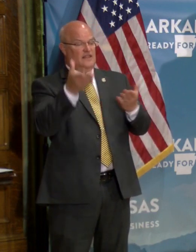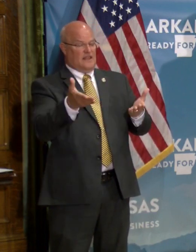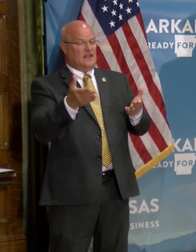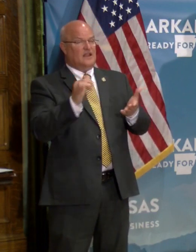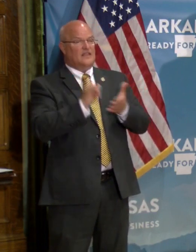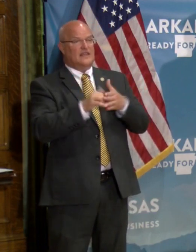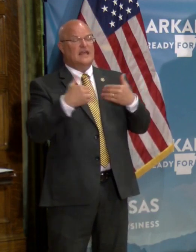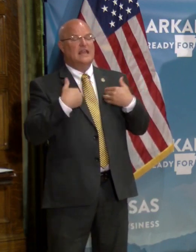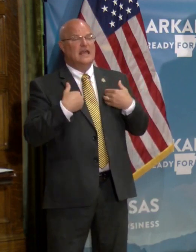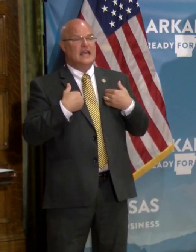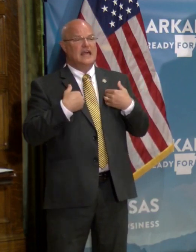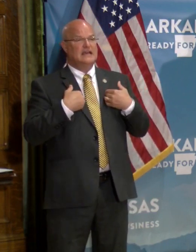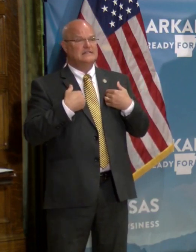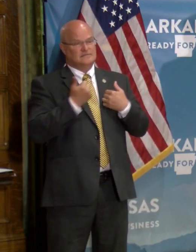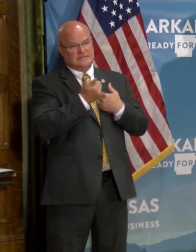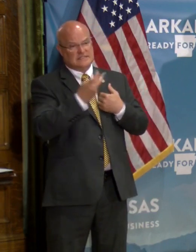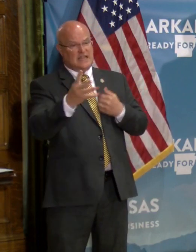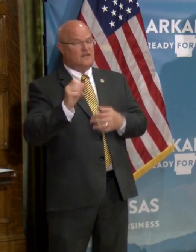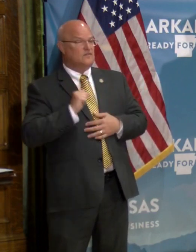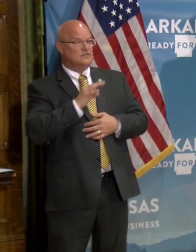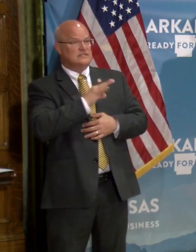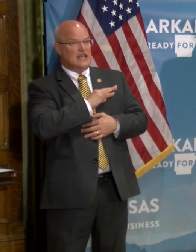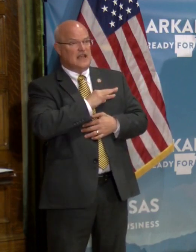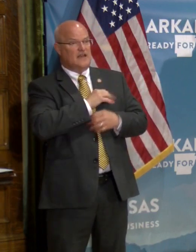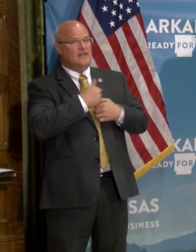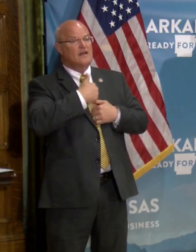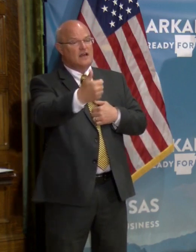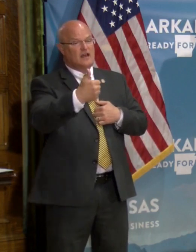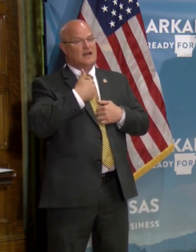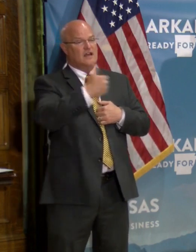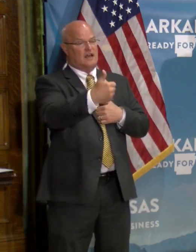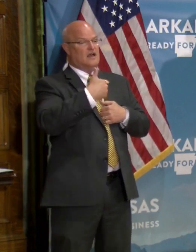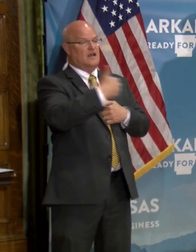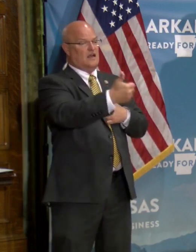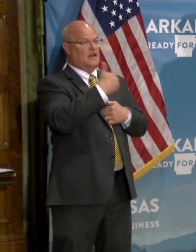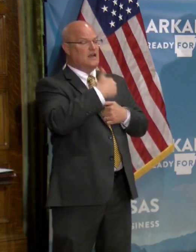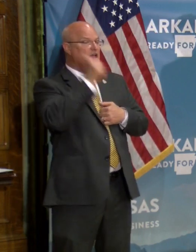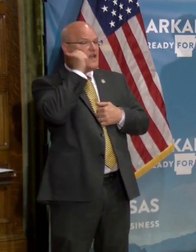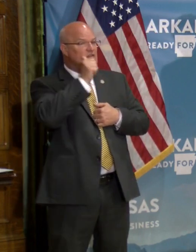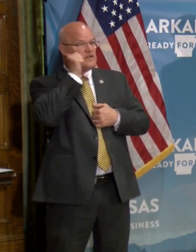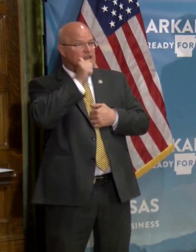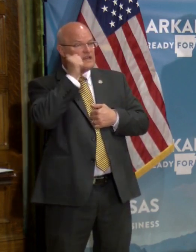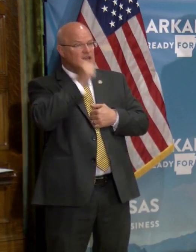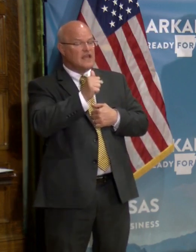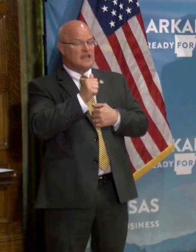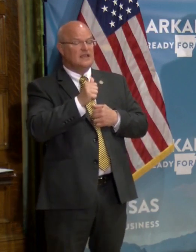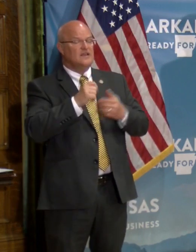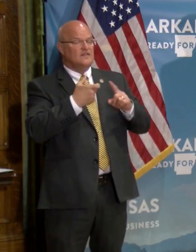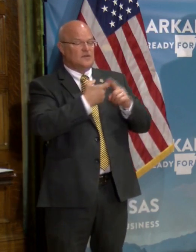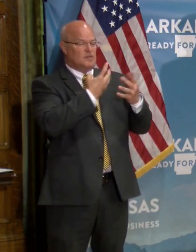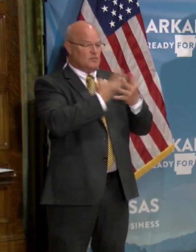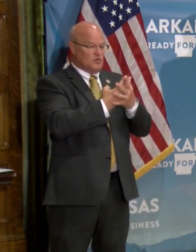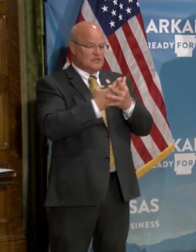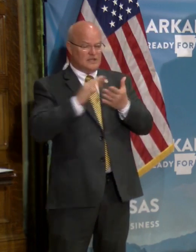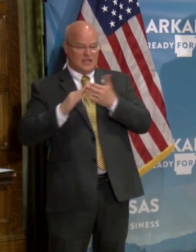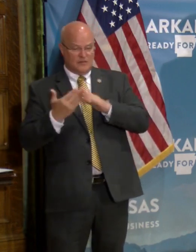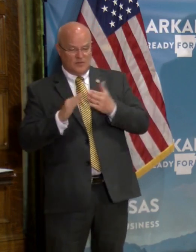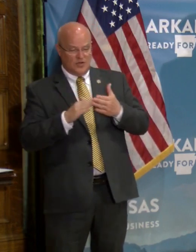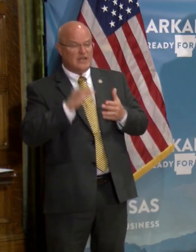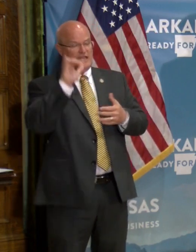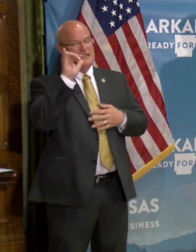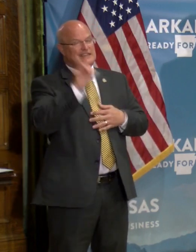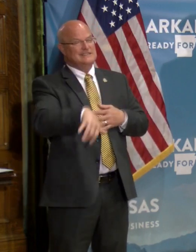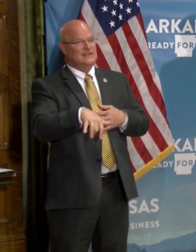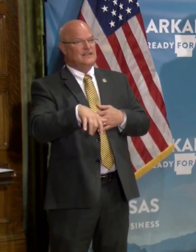there that has a number of staff that go from the prison facility back to the community. And so, you know,